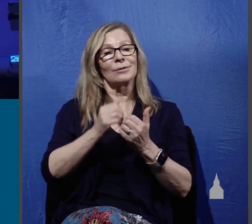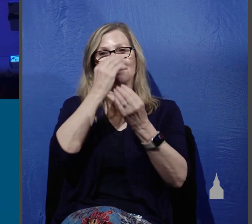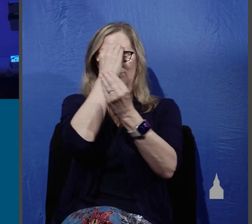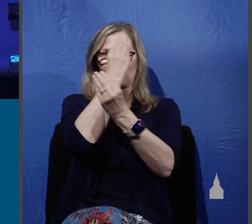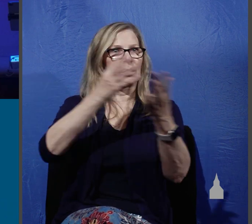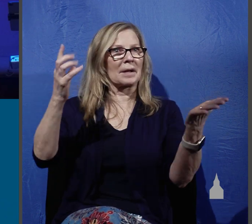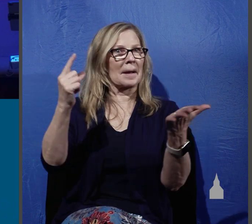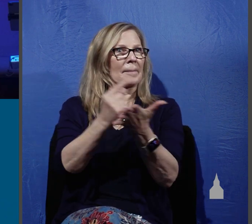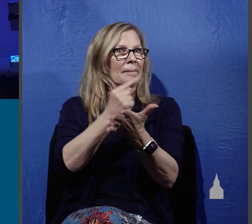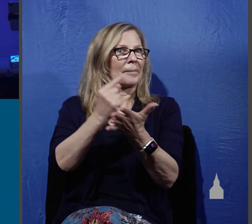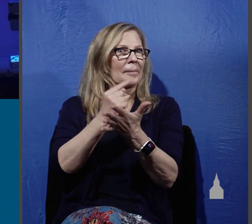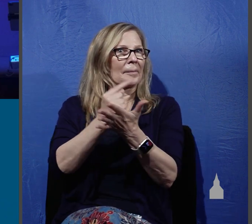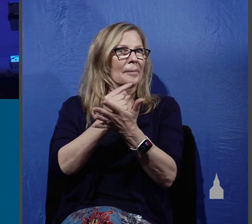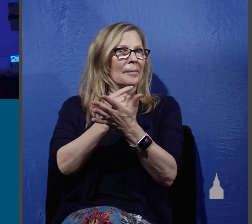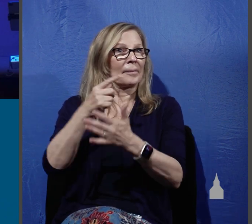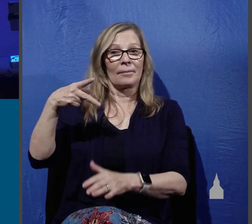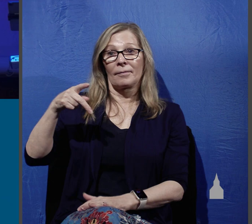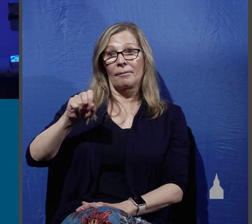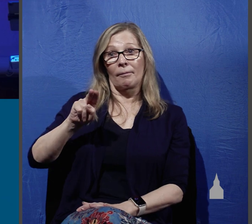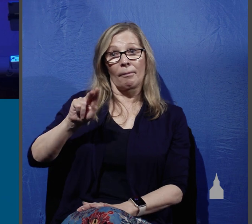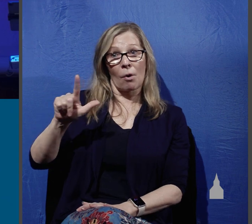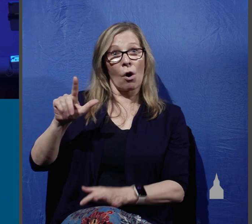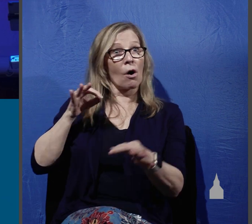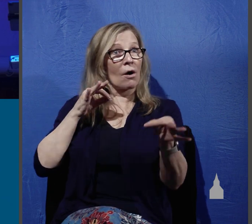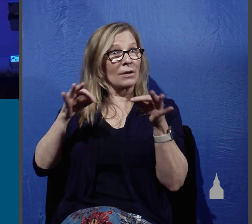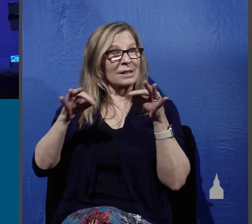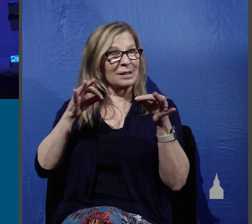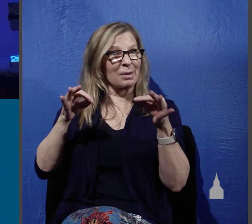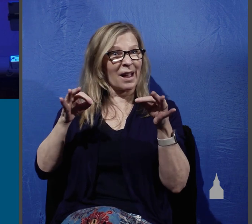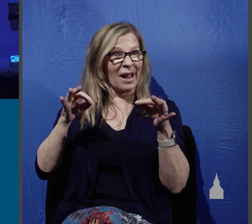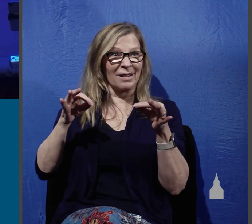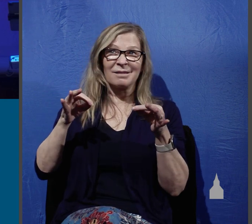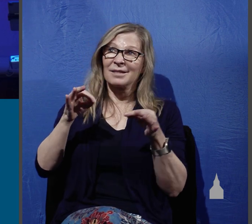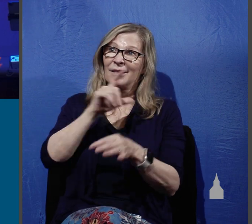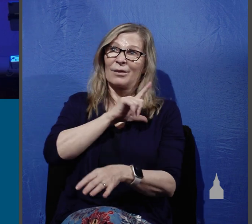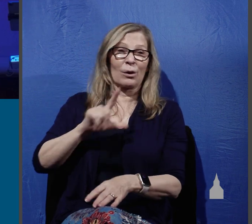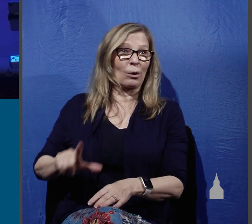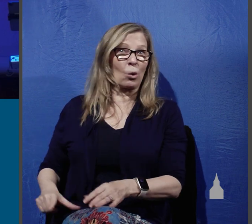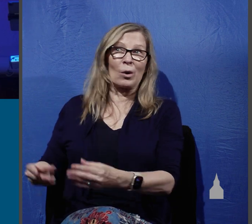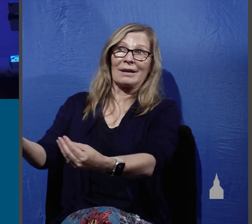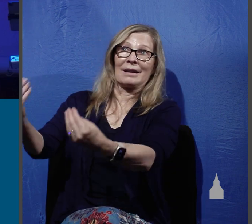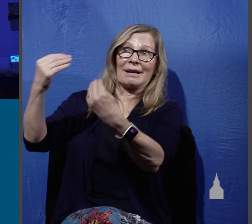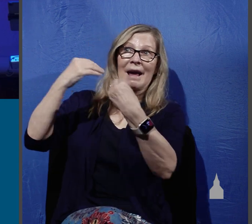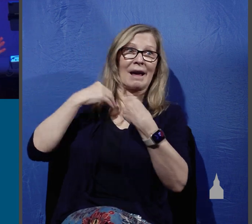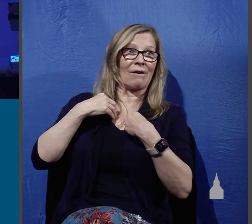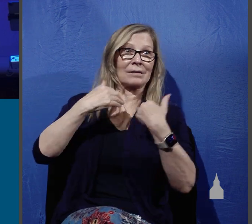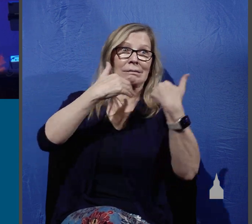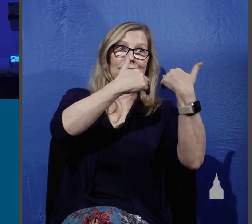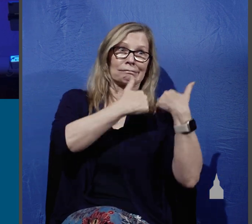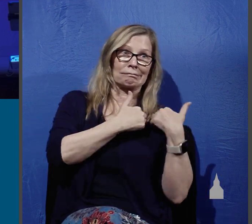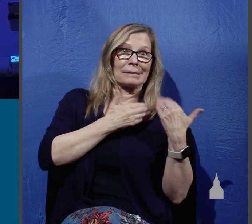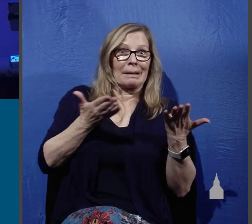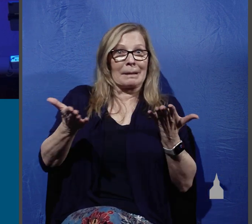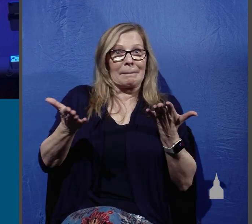Paul went on to say he has given us the ministry of reconciliation. We tell people how to be